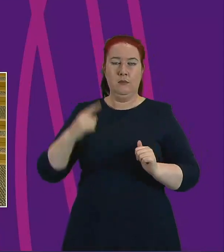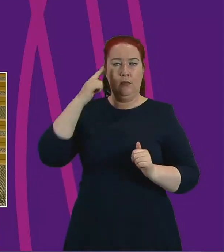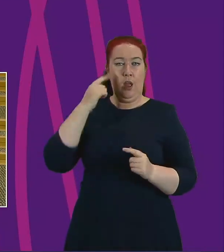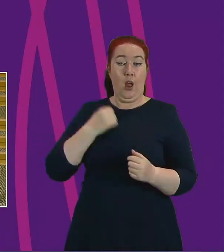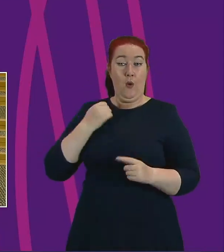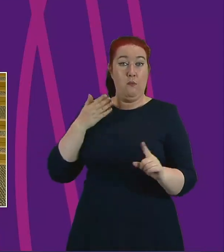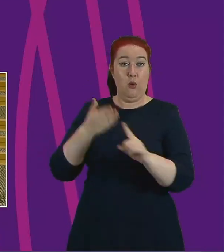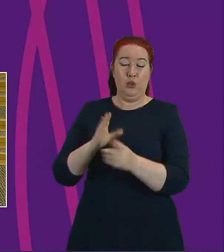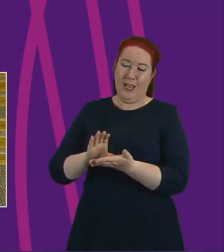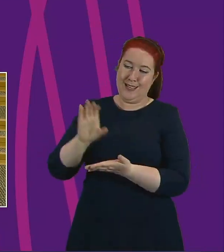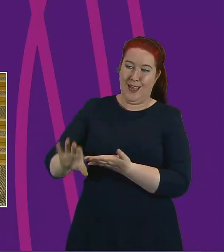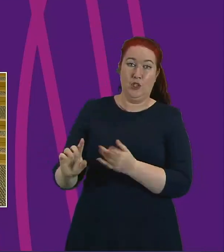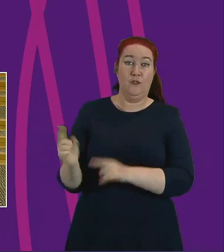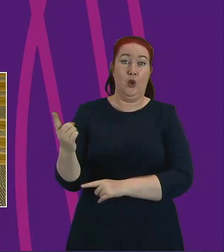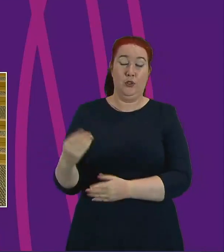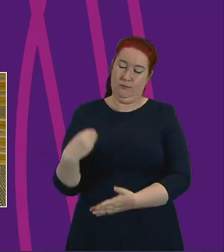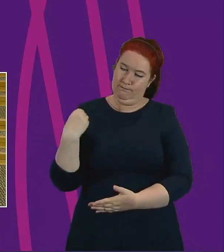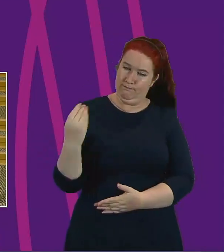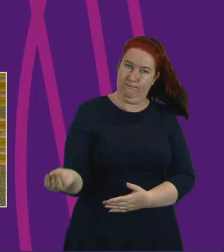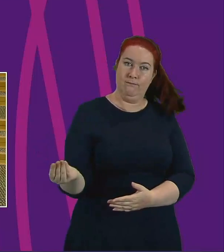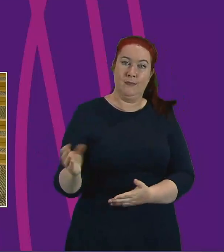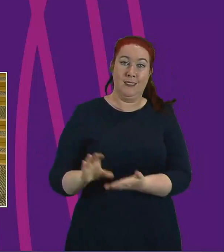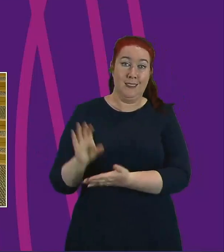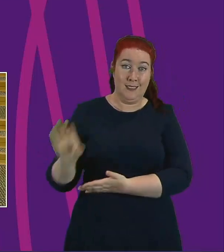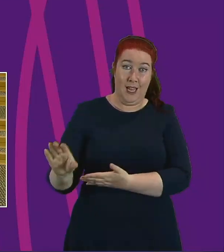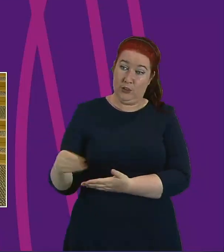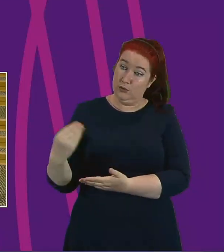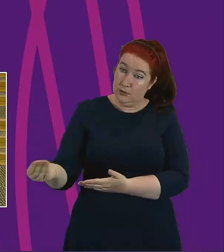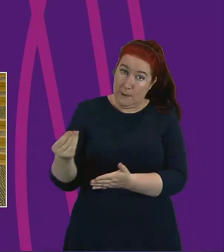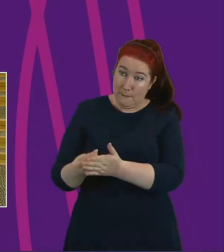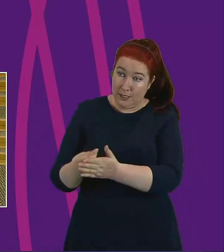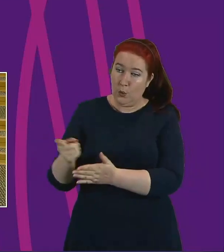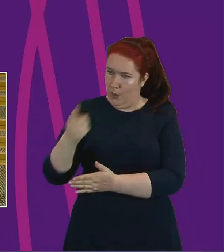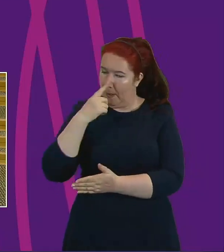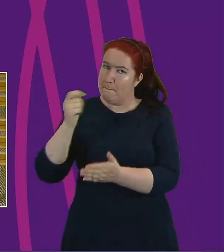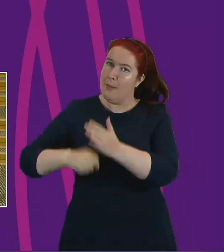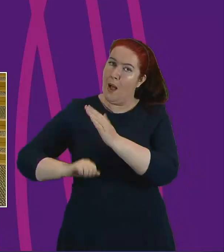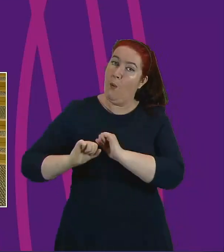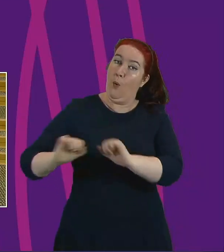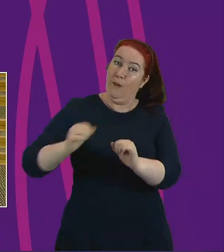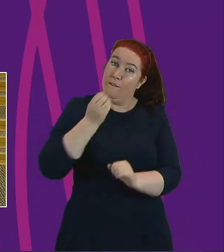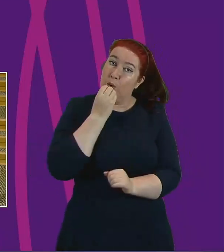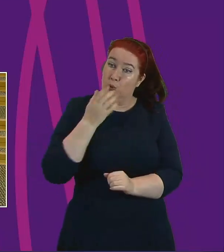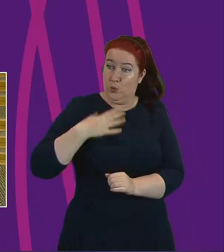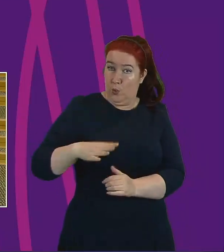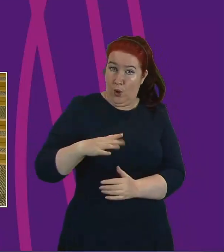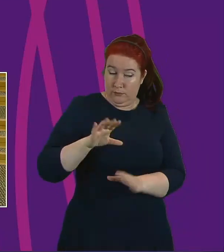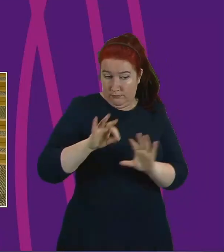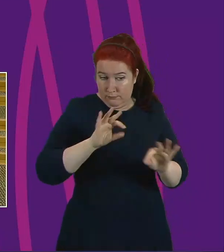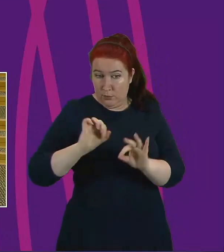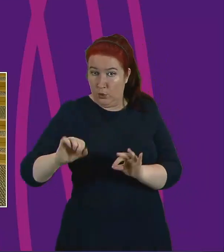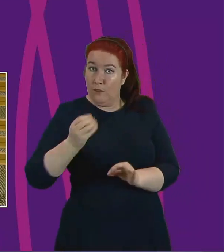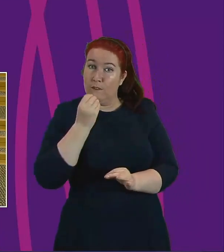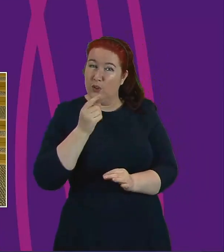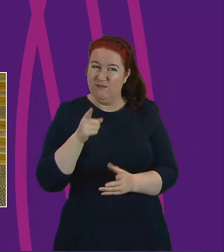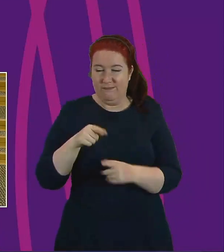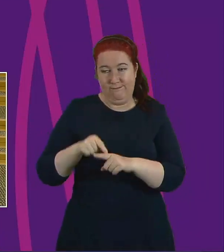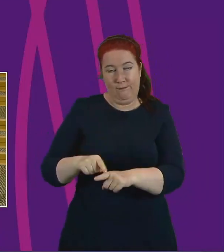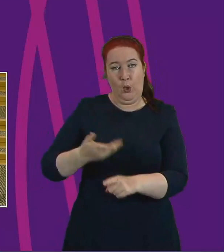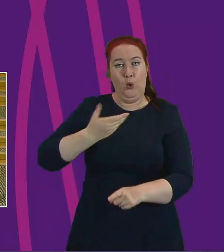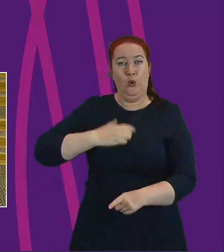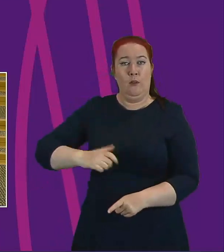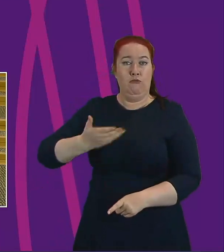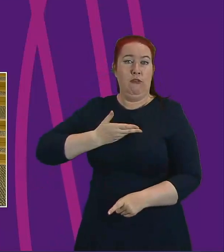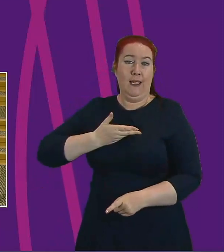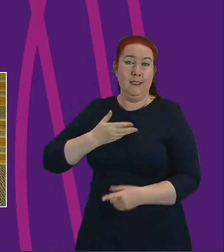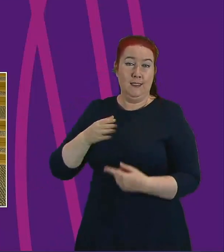is providing people with the money they need to buy the food they want to eat and is guided by the principles of human rights. And that's